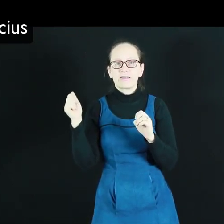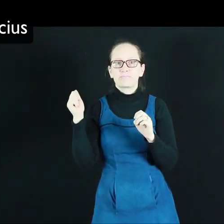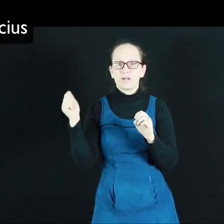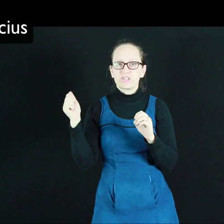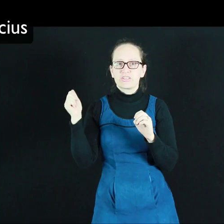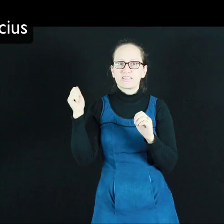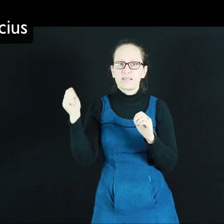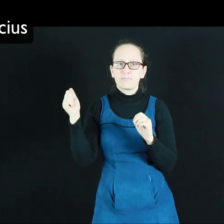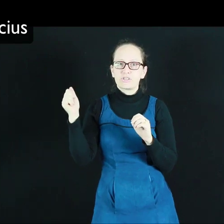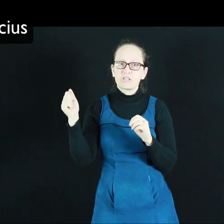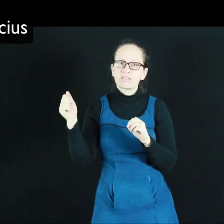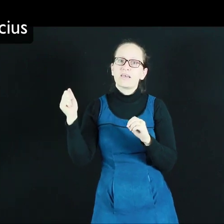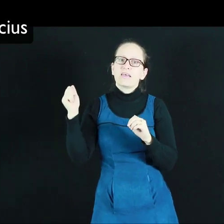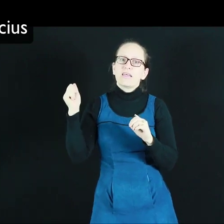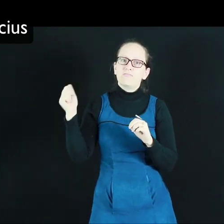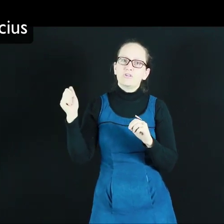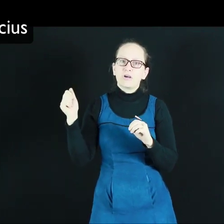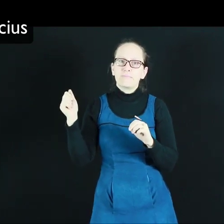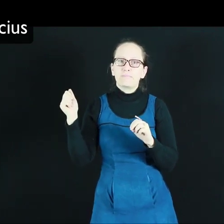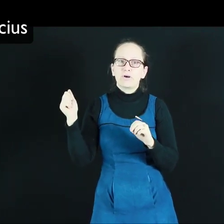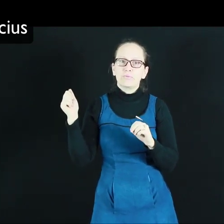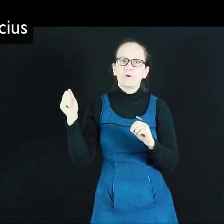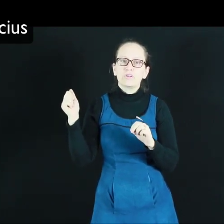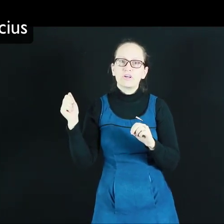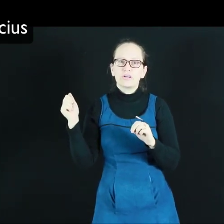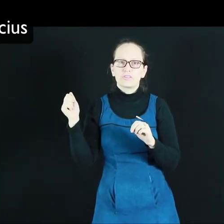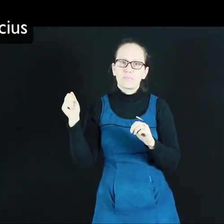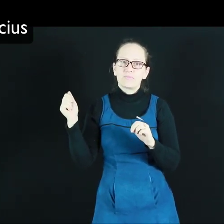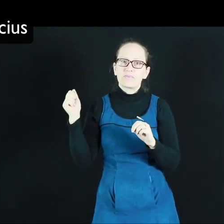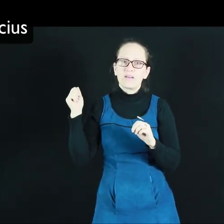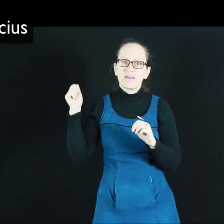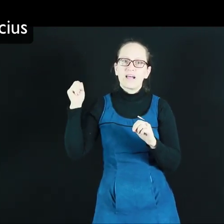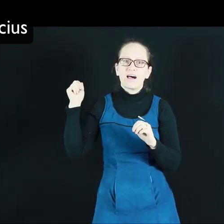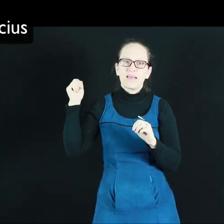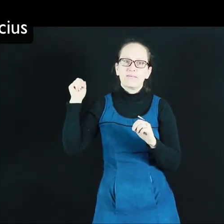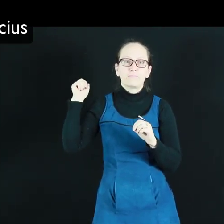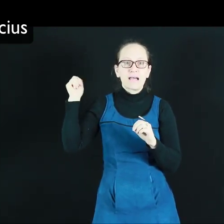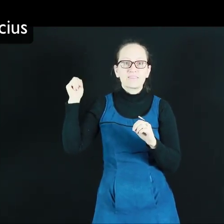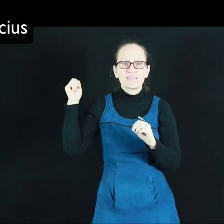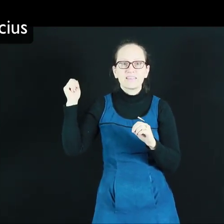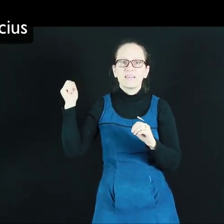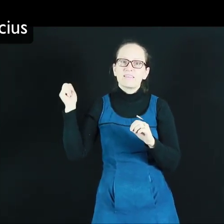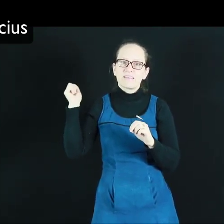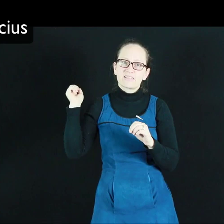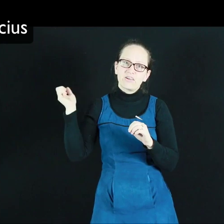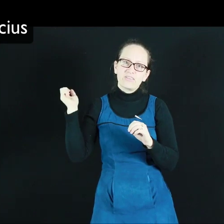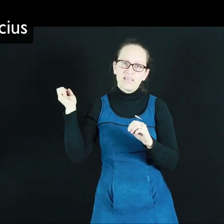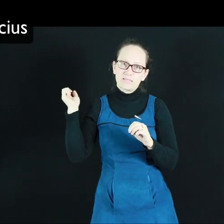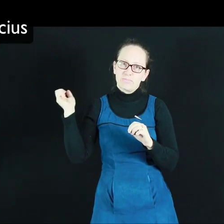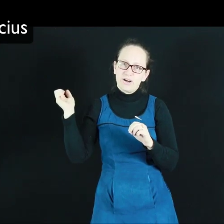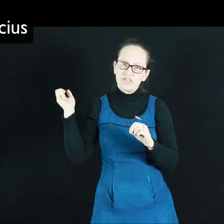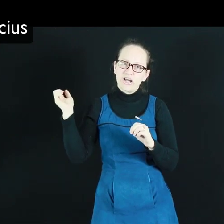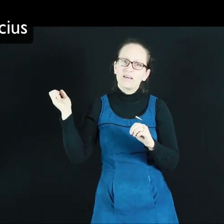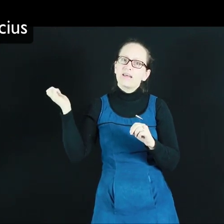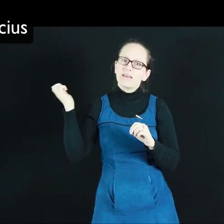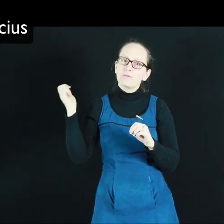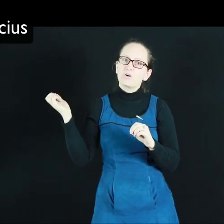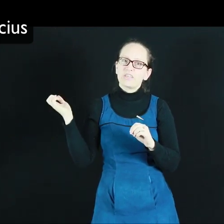pressures and temperatures. If you try and boil water on top of a very high mountain there's a lot less pressure and the water